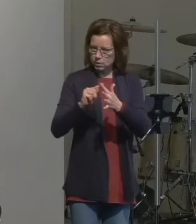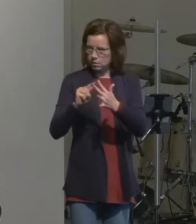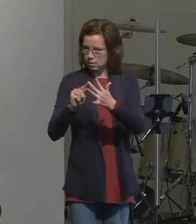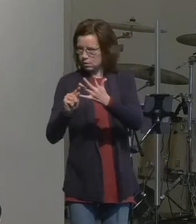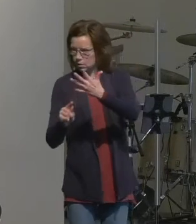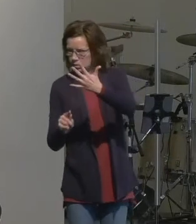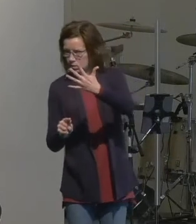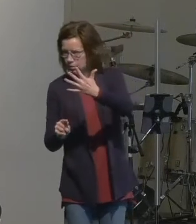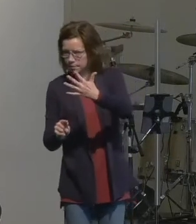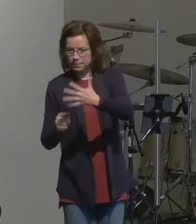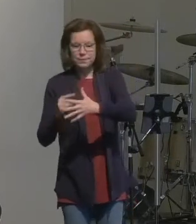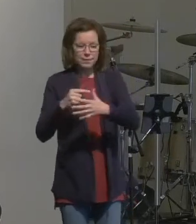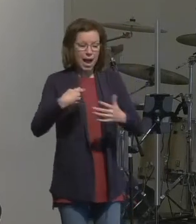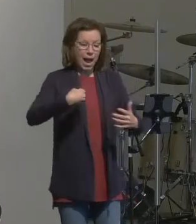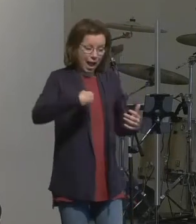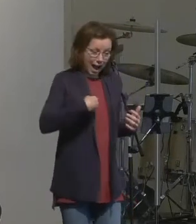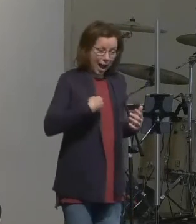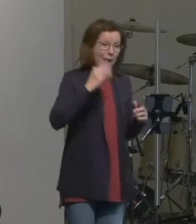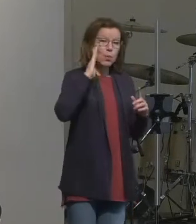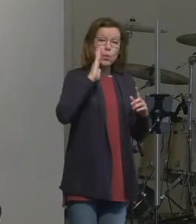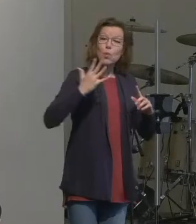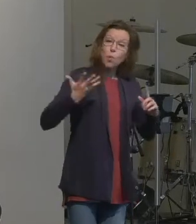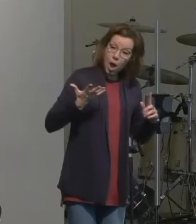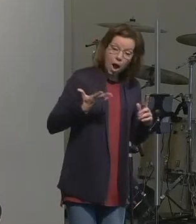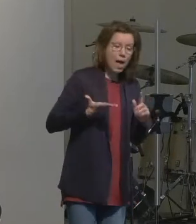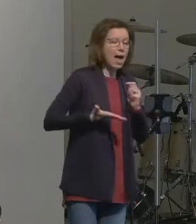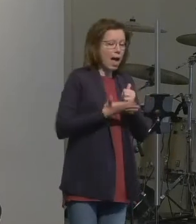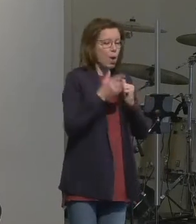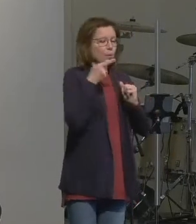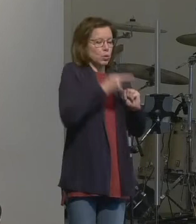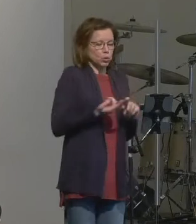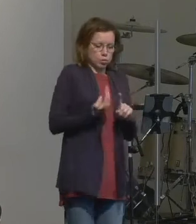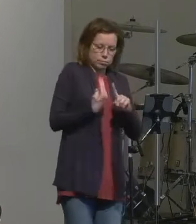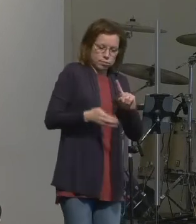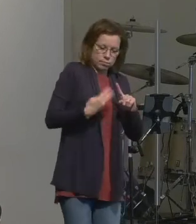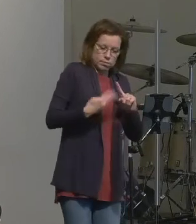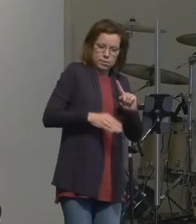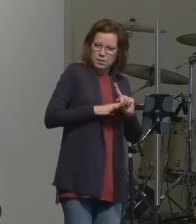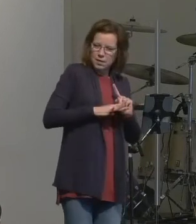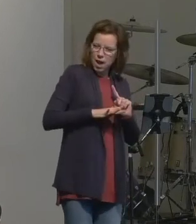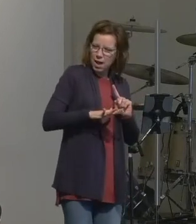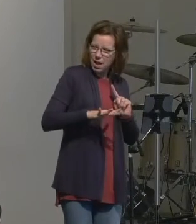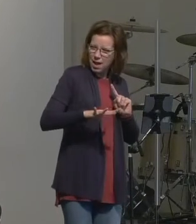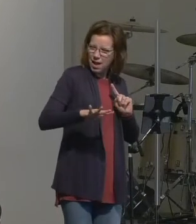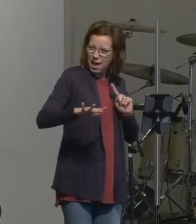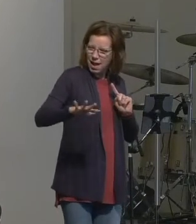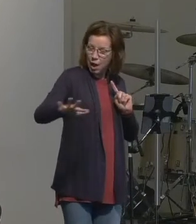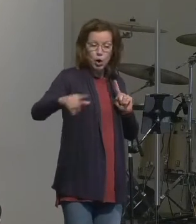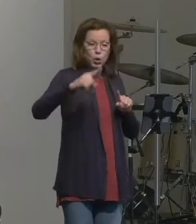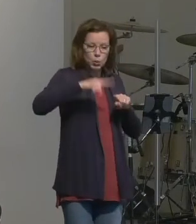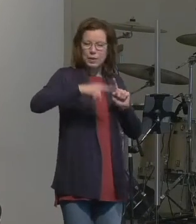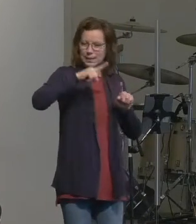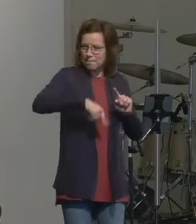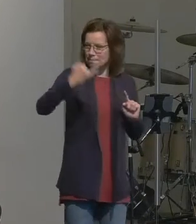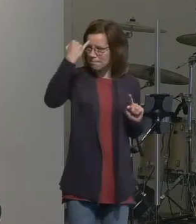great nation of you what he's saying is I'm going to expand your territory and I'm going to expand your descendants in a way that you couldn't